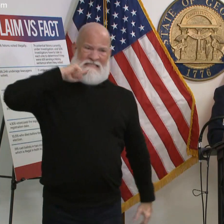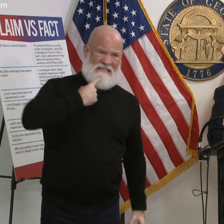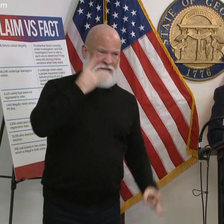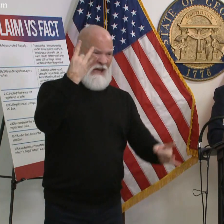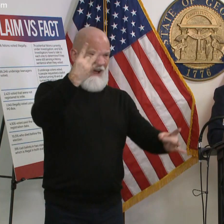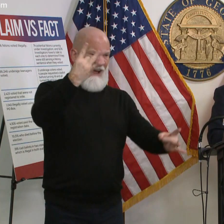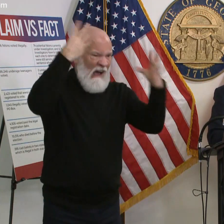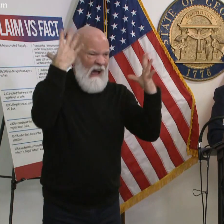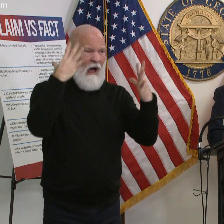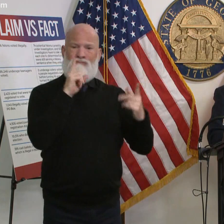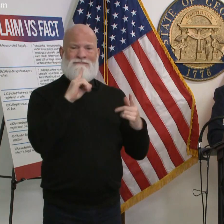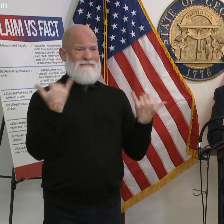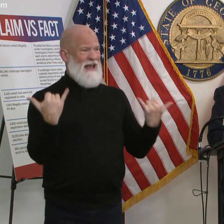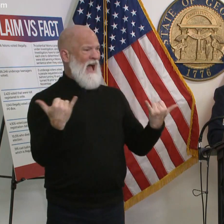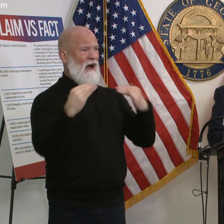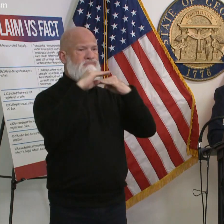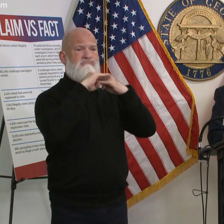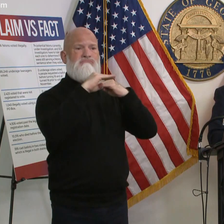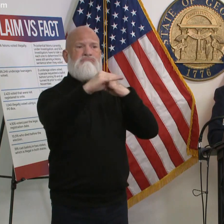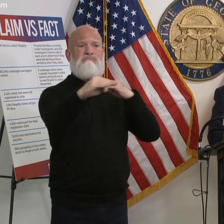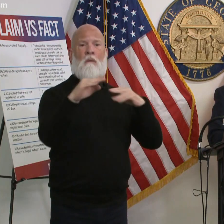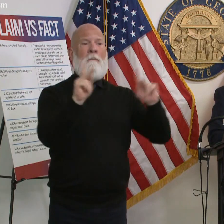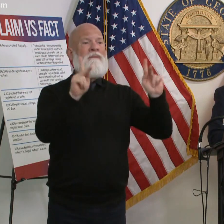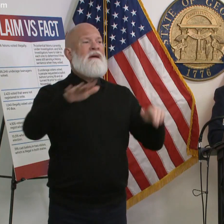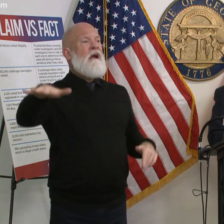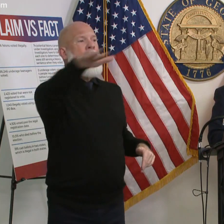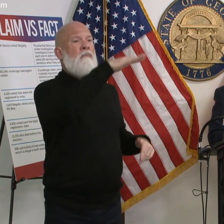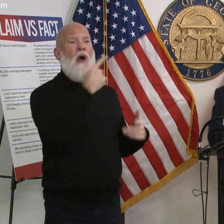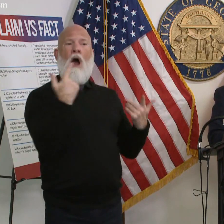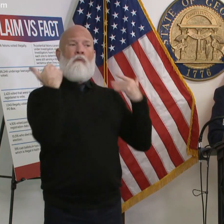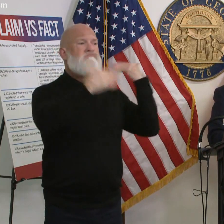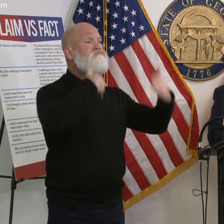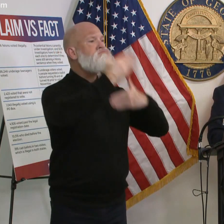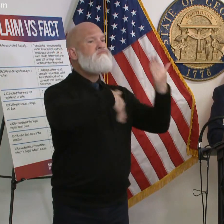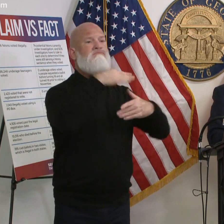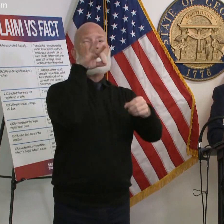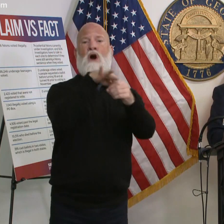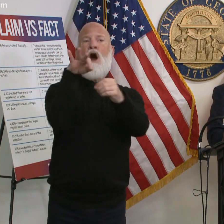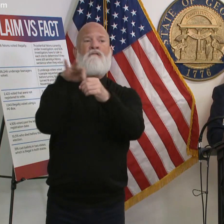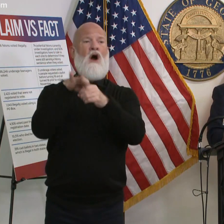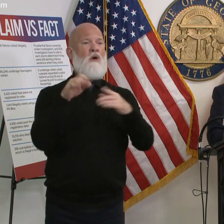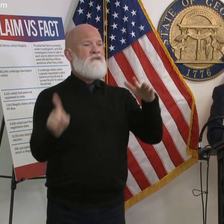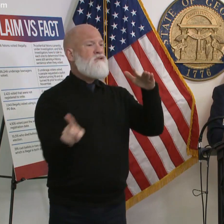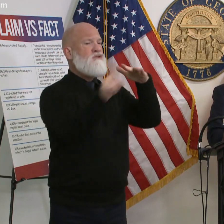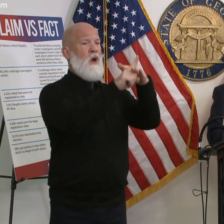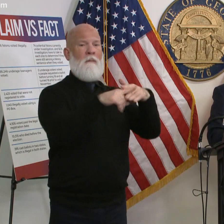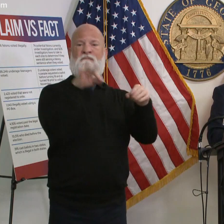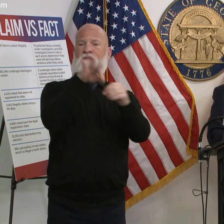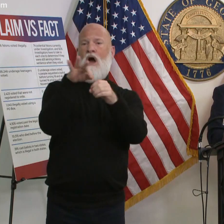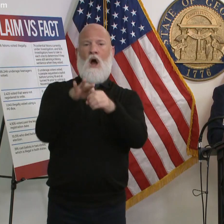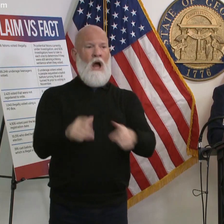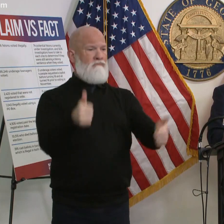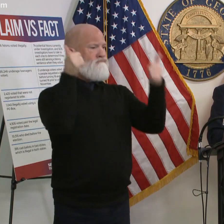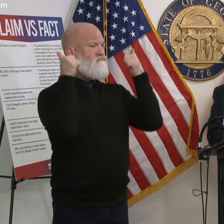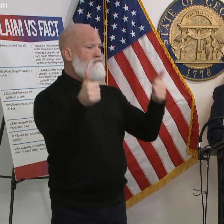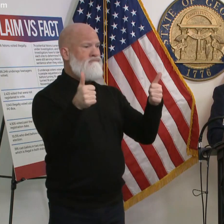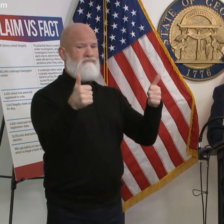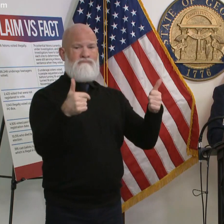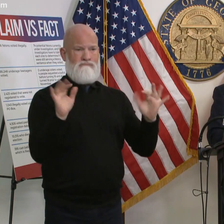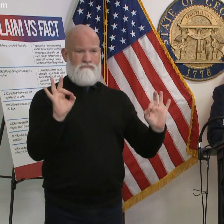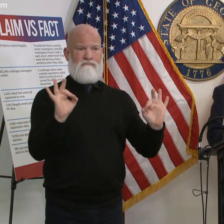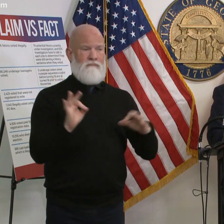want to see that the people who want to cast their vote that their votes are going to count and they turn out to vote today amara um